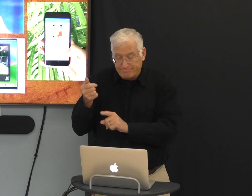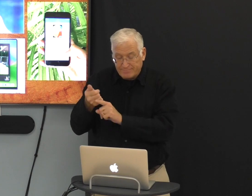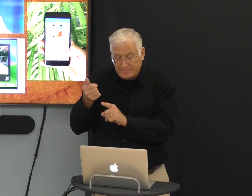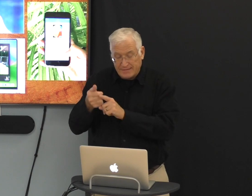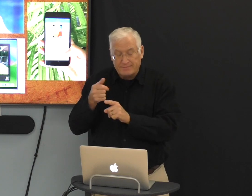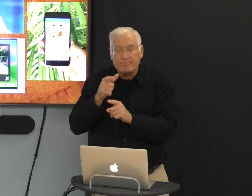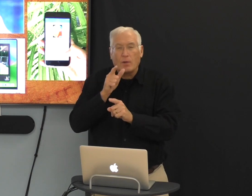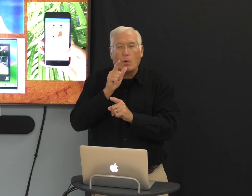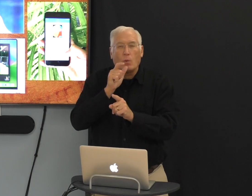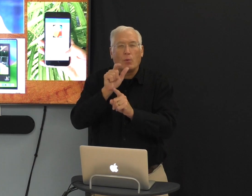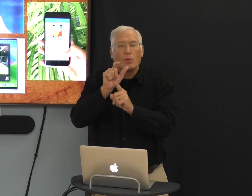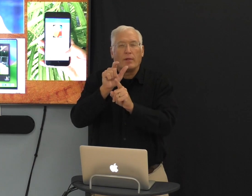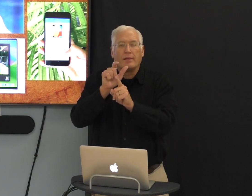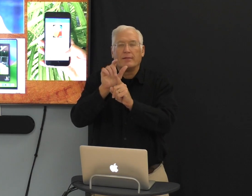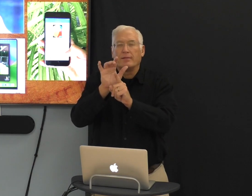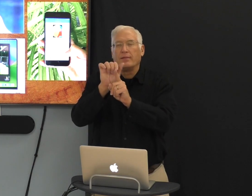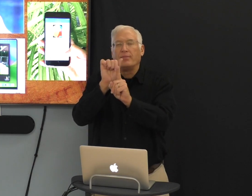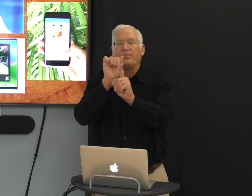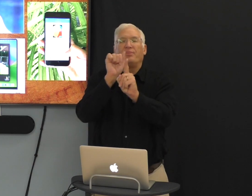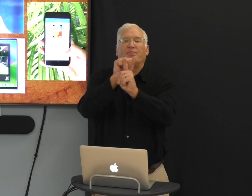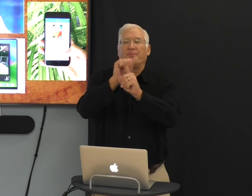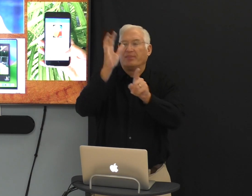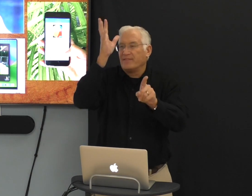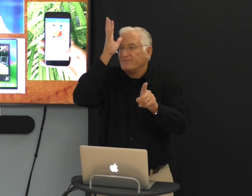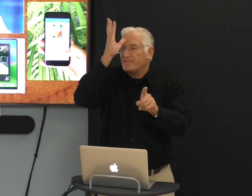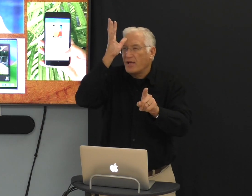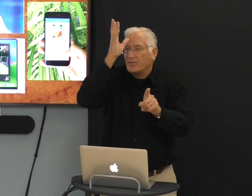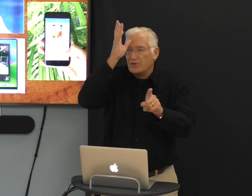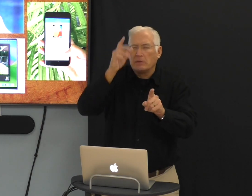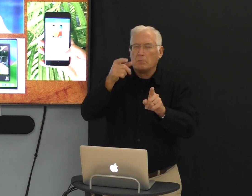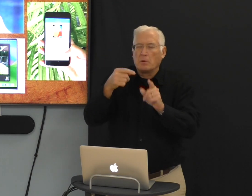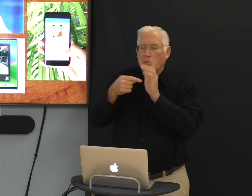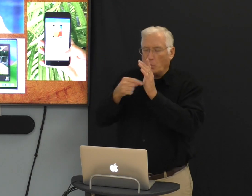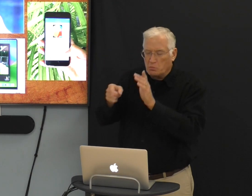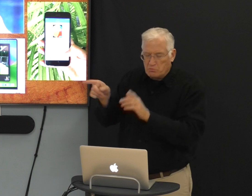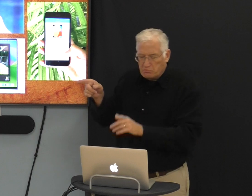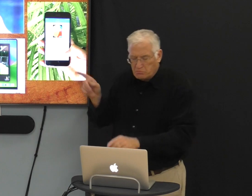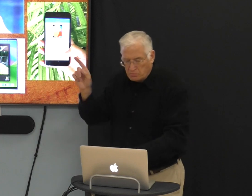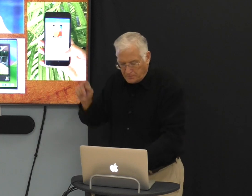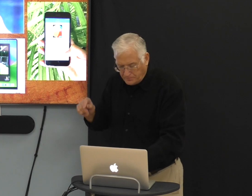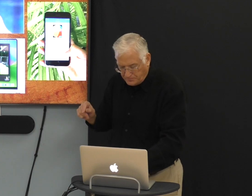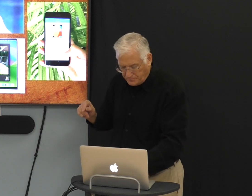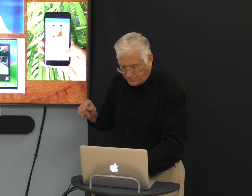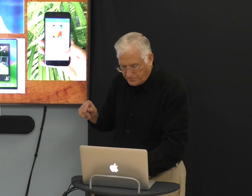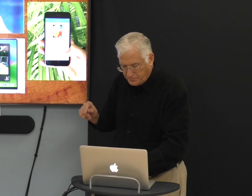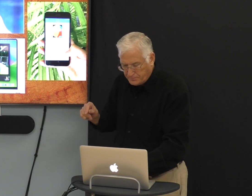The story about Jacob is that he deceived his father.